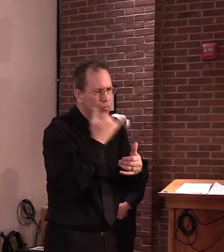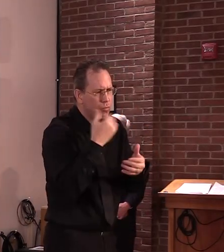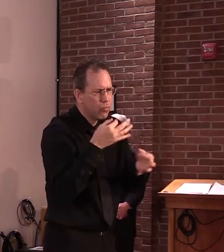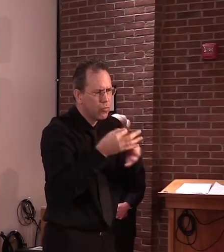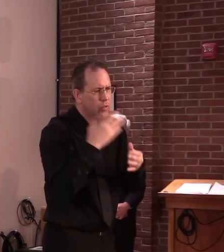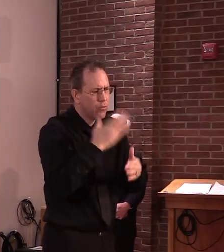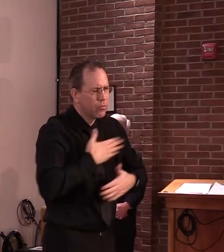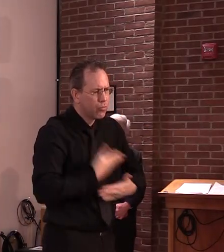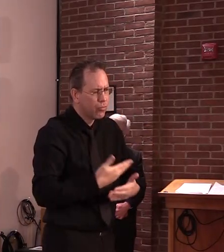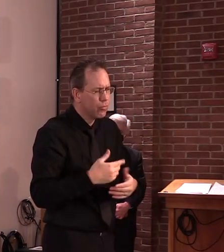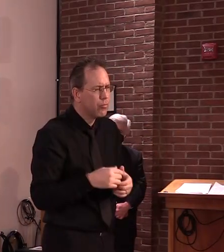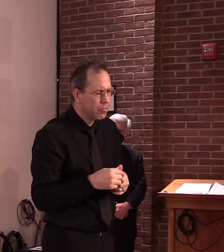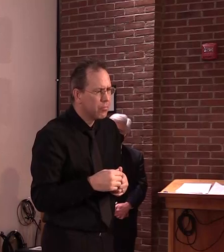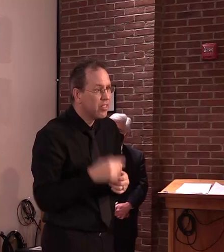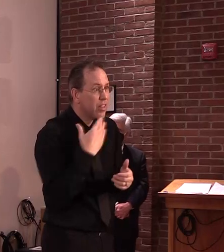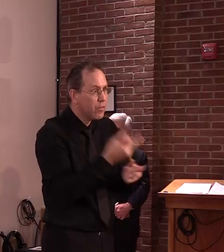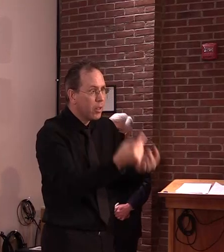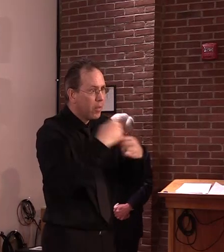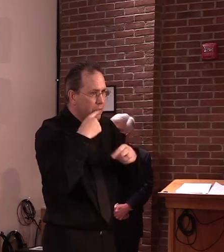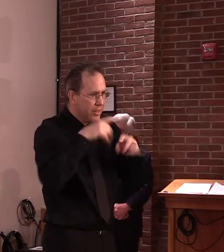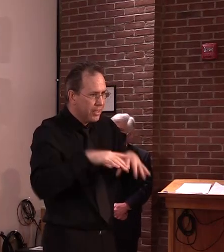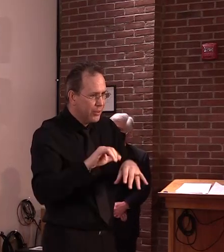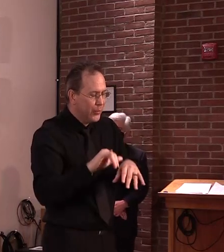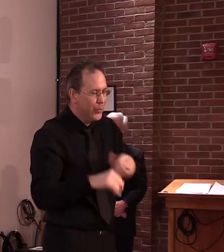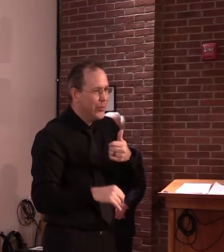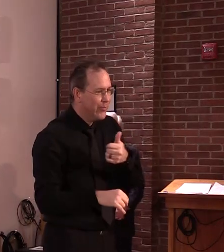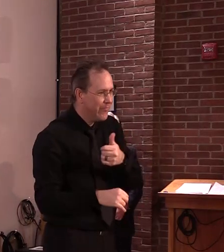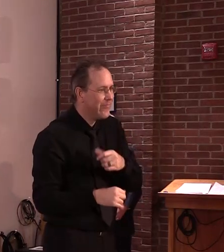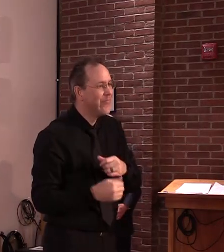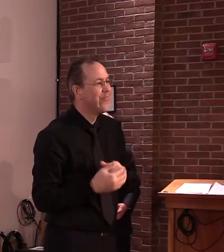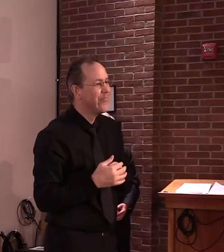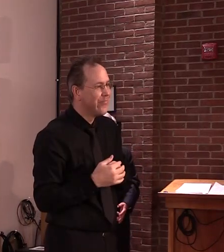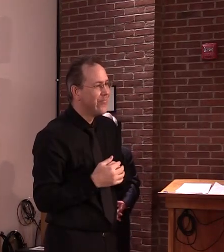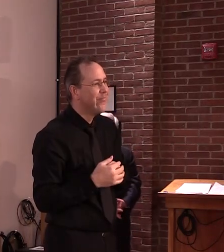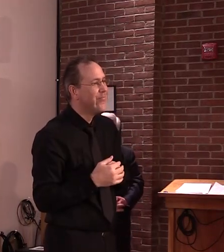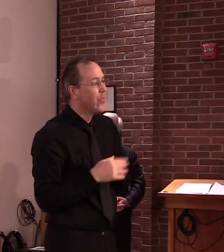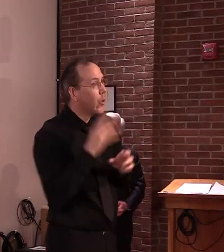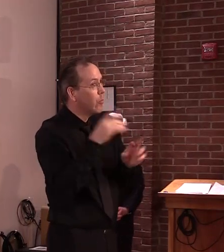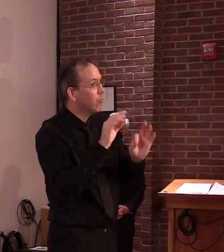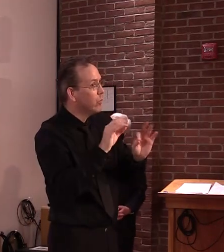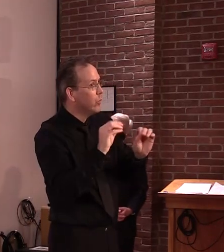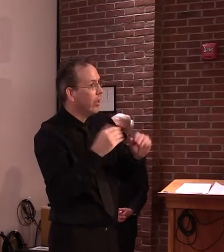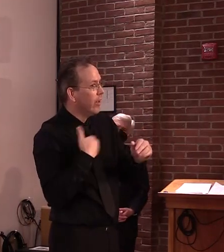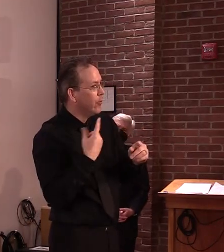And may you not have a positive test. But my answer to your question,